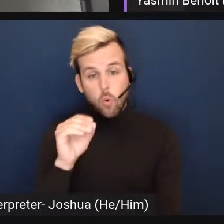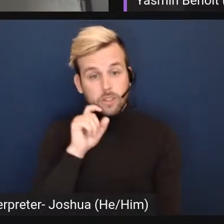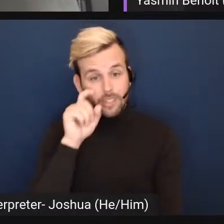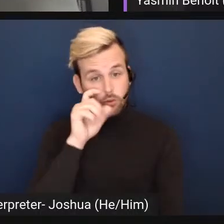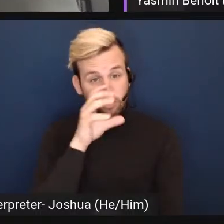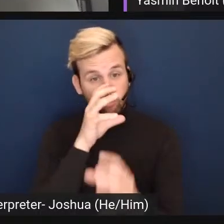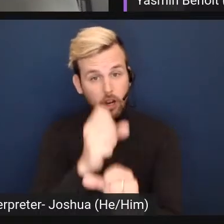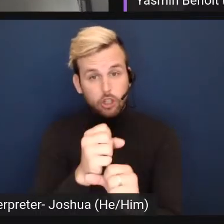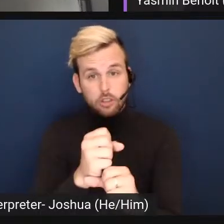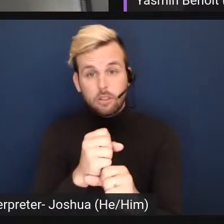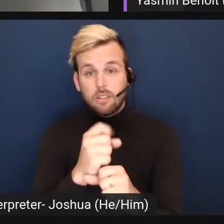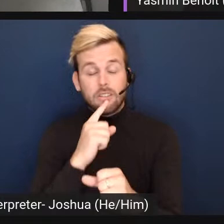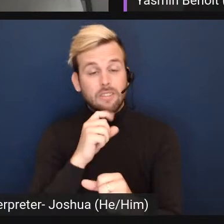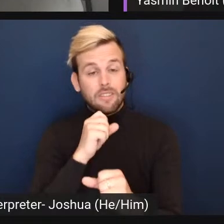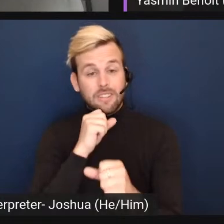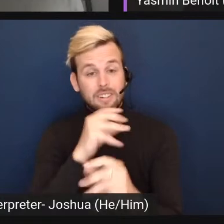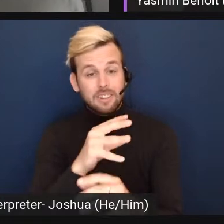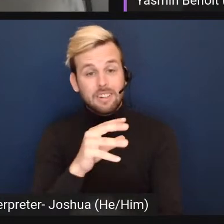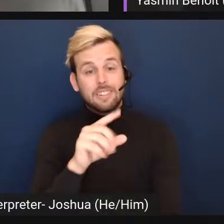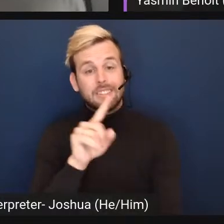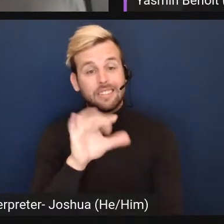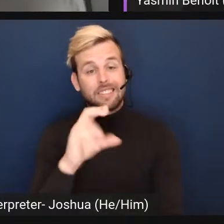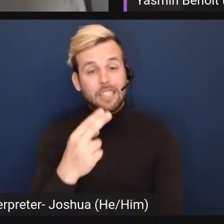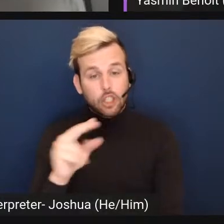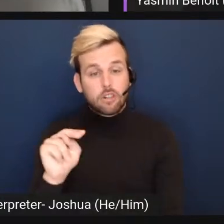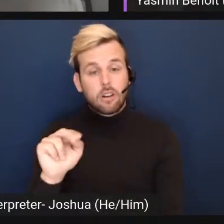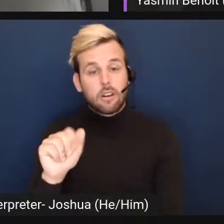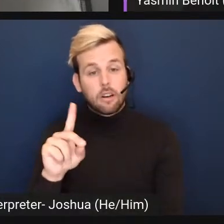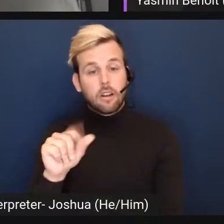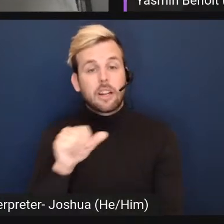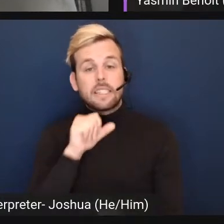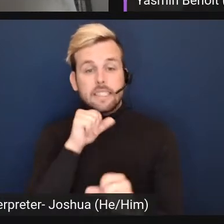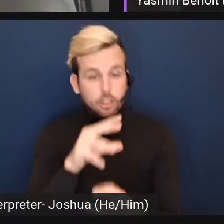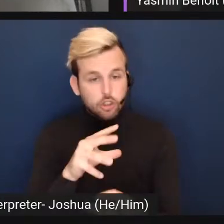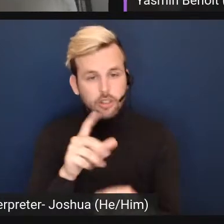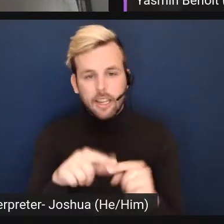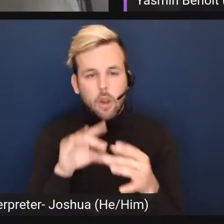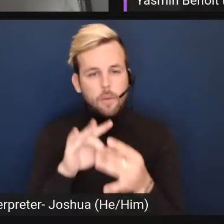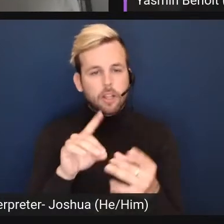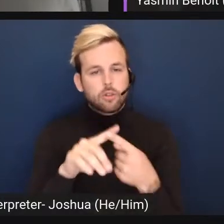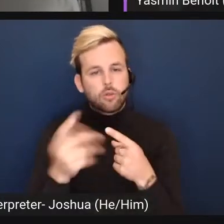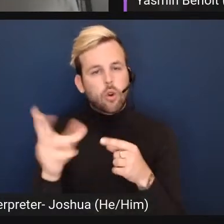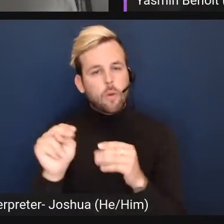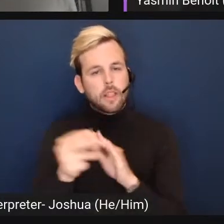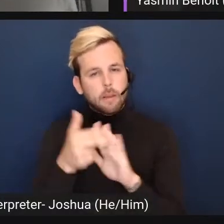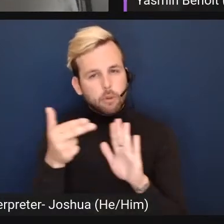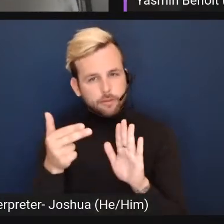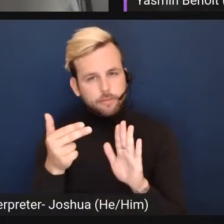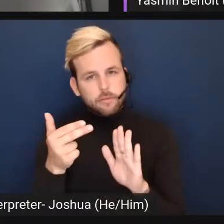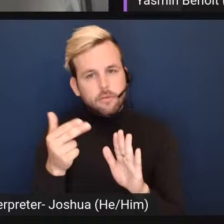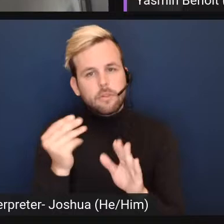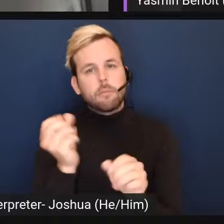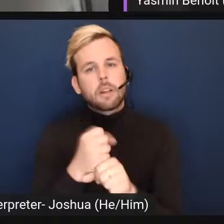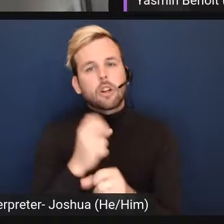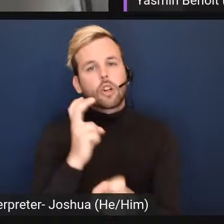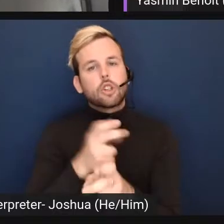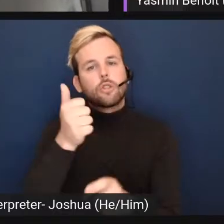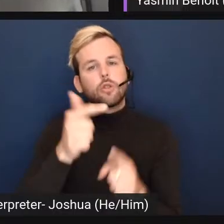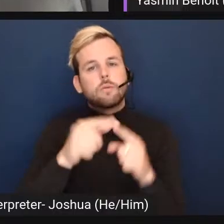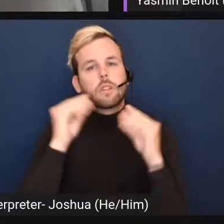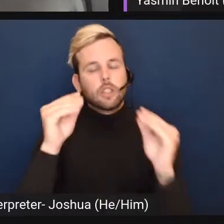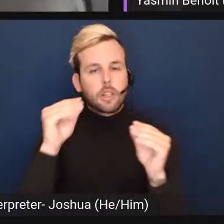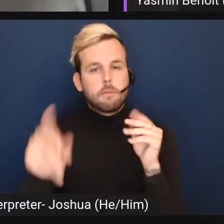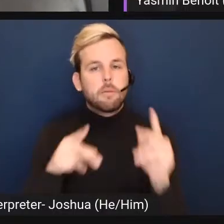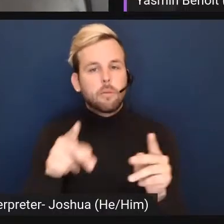not a little but zilch nada feel like they can't relate to their own label and make it harder to educate